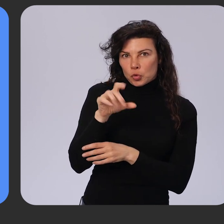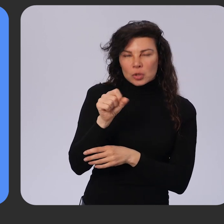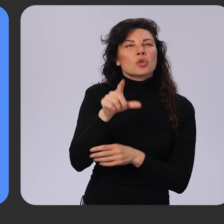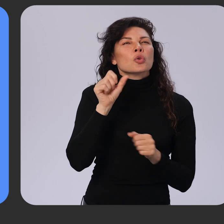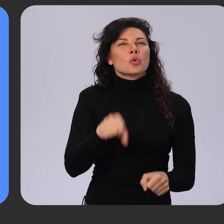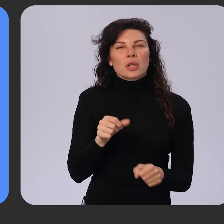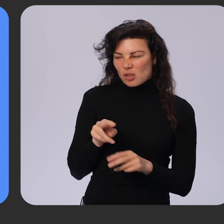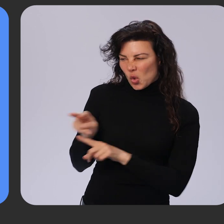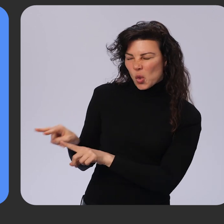following link for more information.